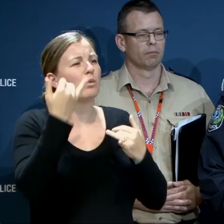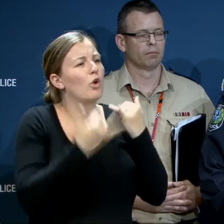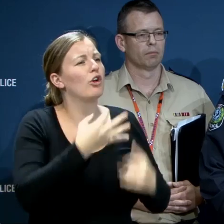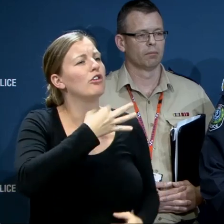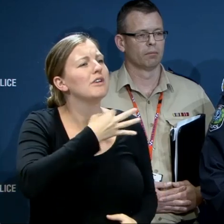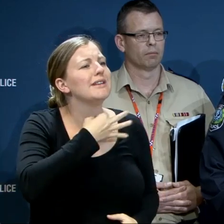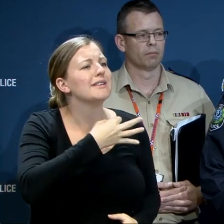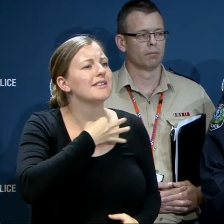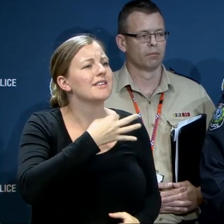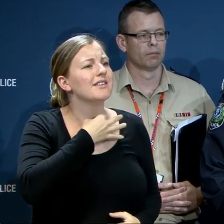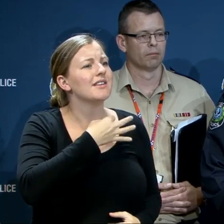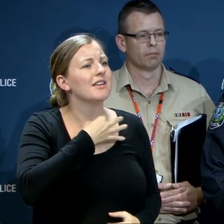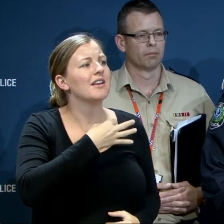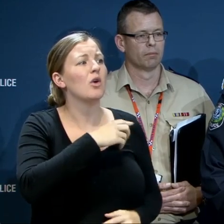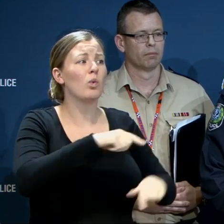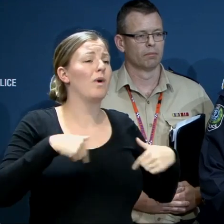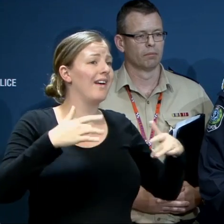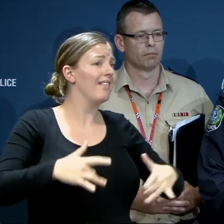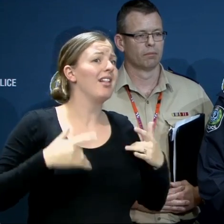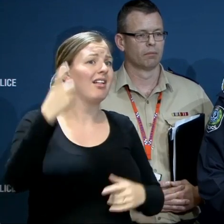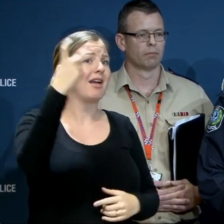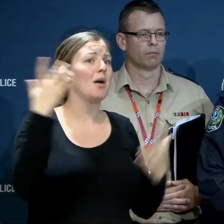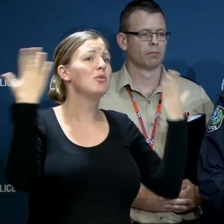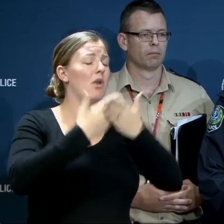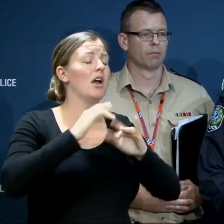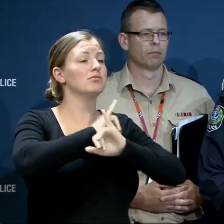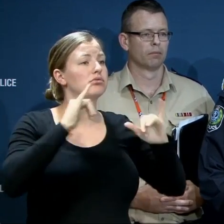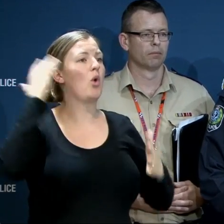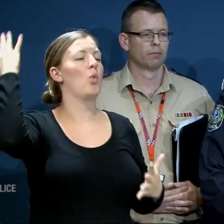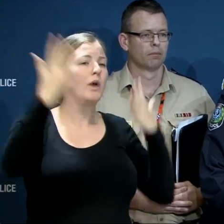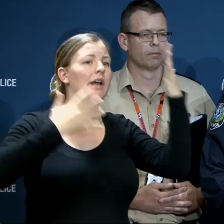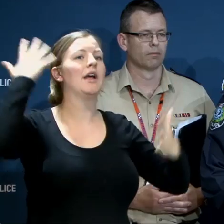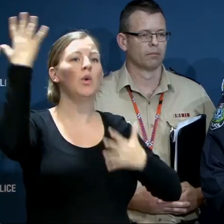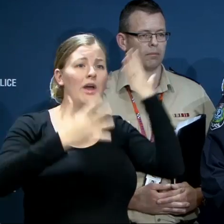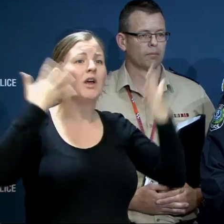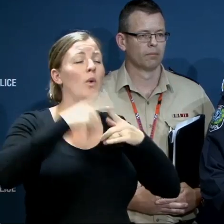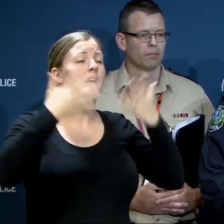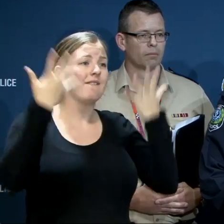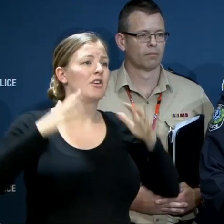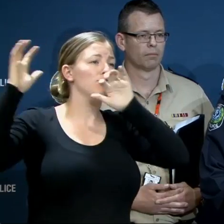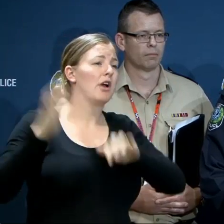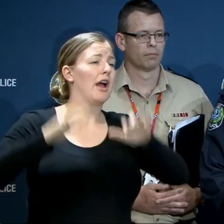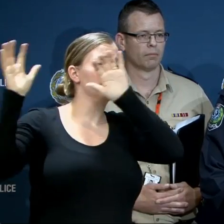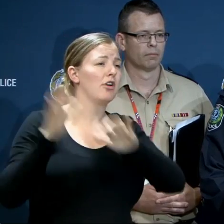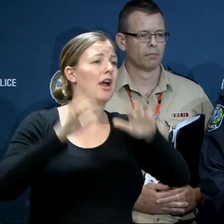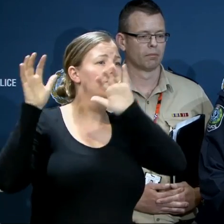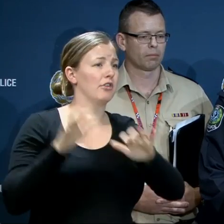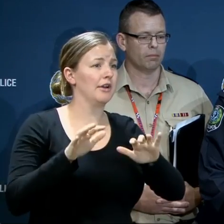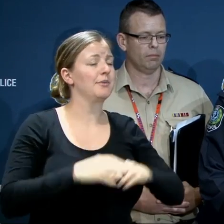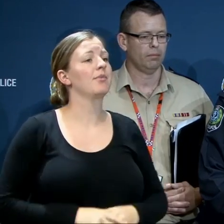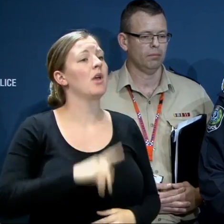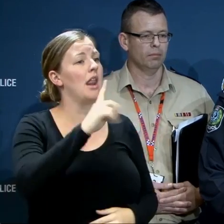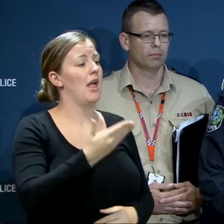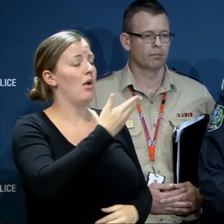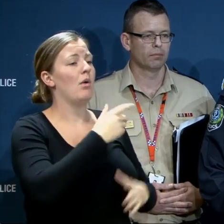out and about at a time when we anticipate there could be significant wind events and significant rain events accompanying that. I'm now going to hand